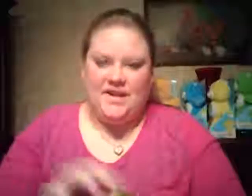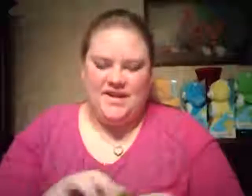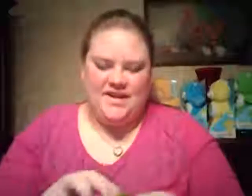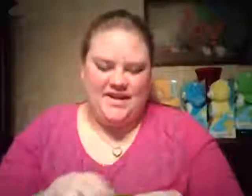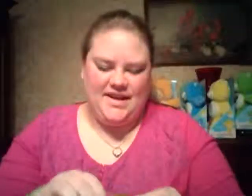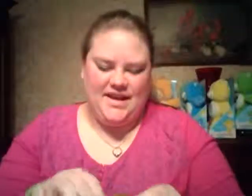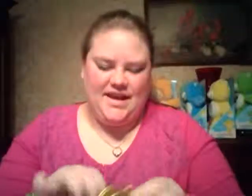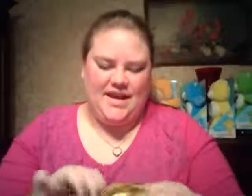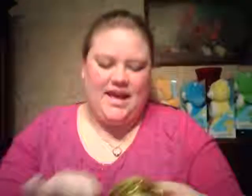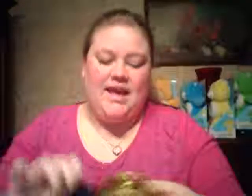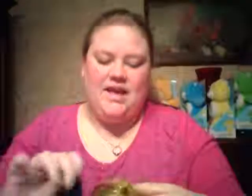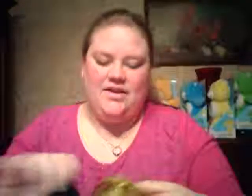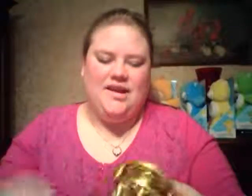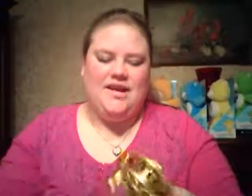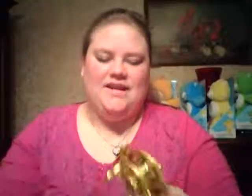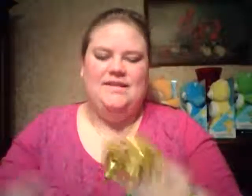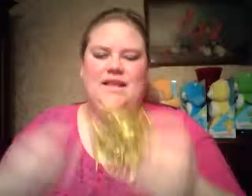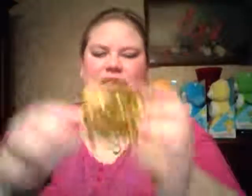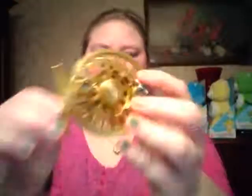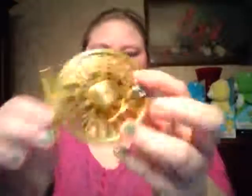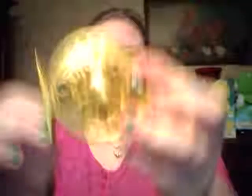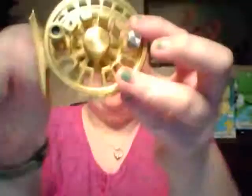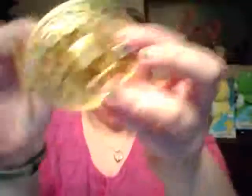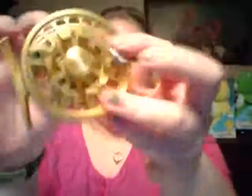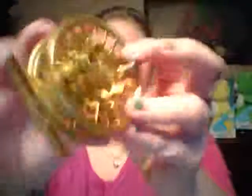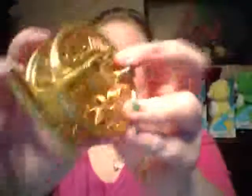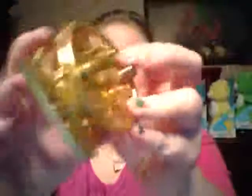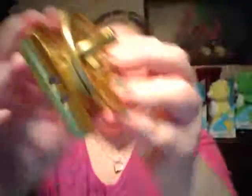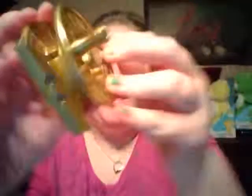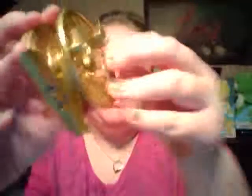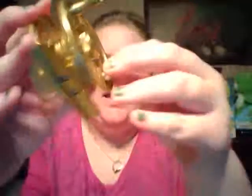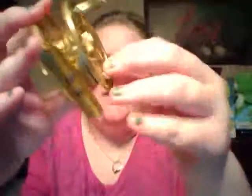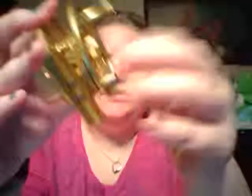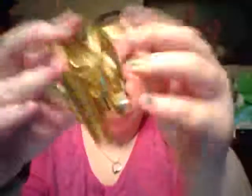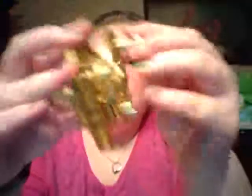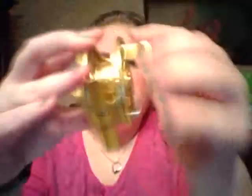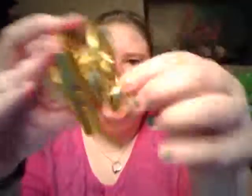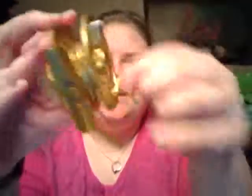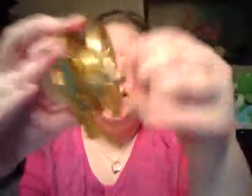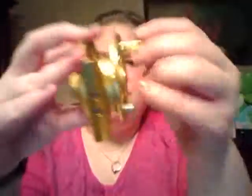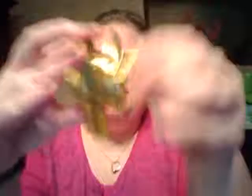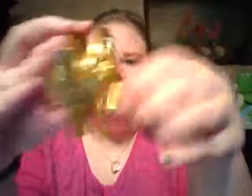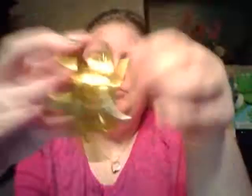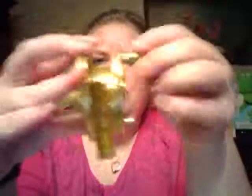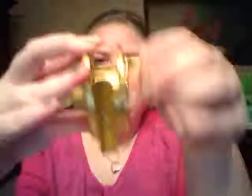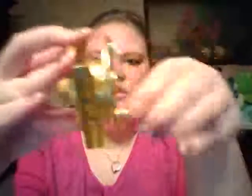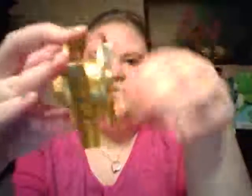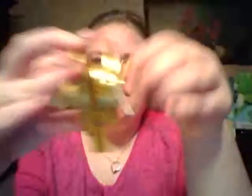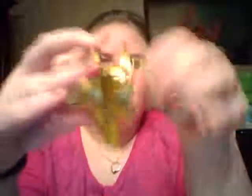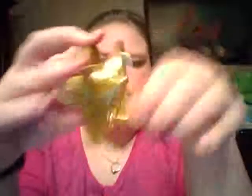here is the reel and so it's got a nice little spin to it